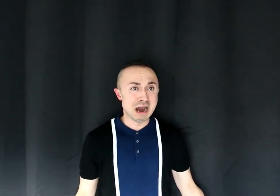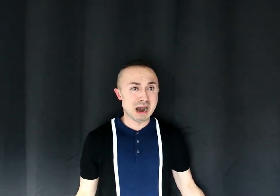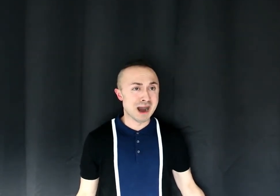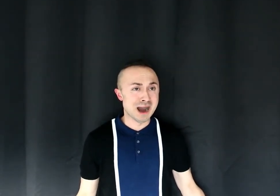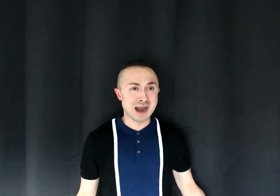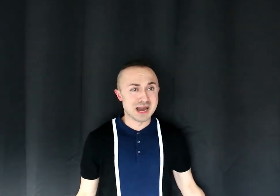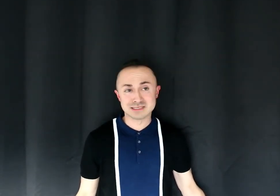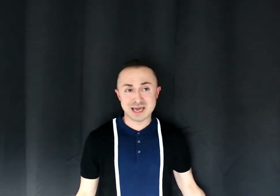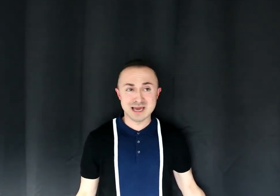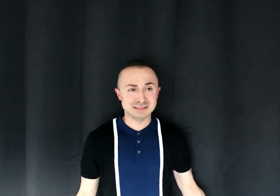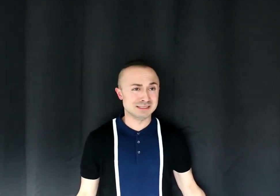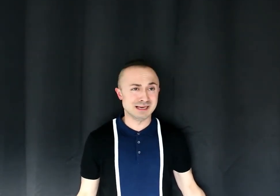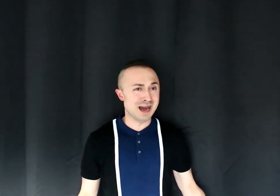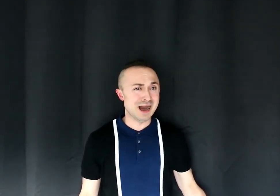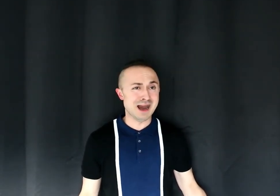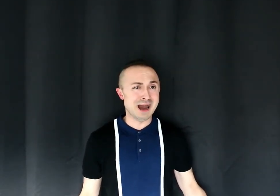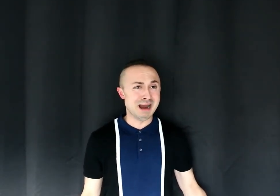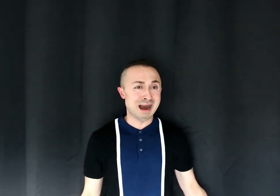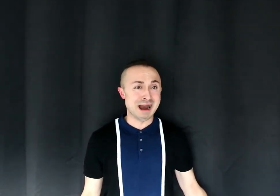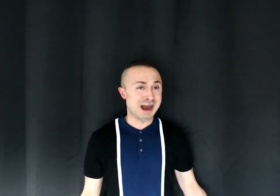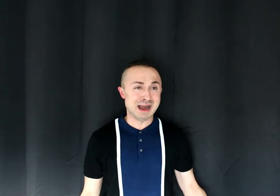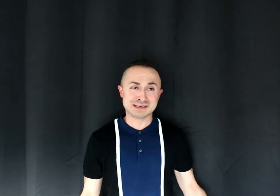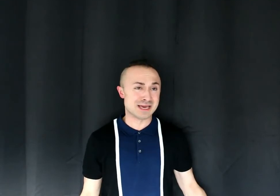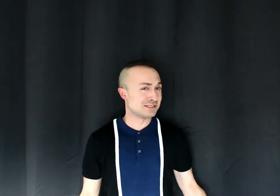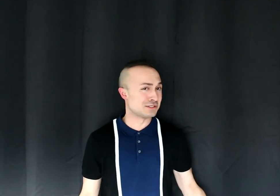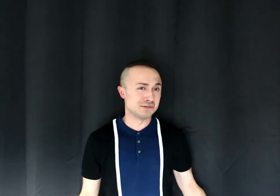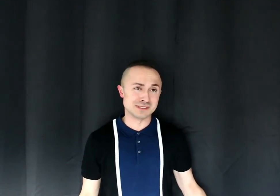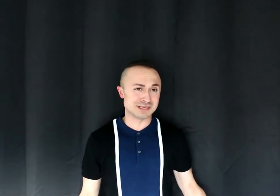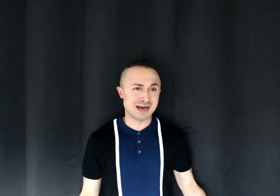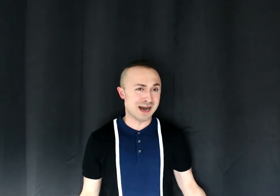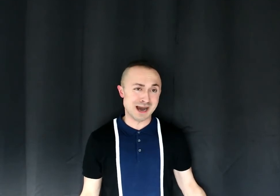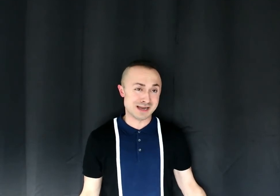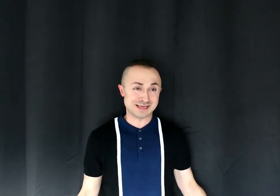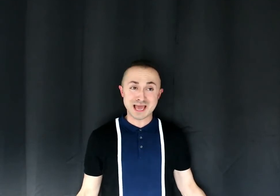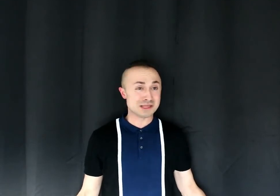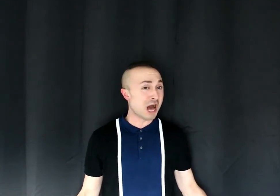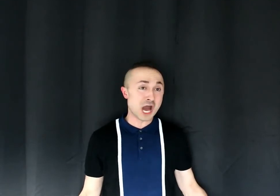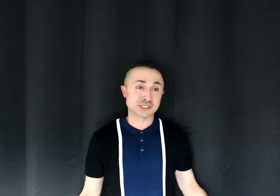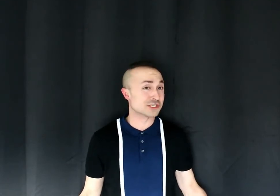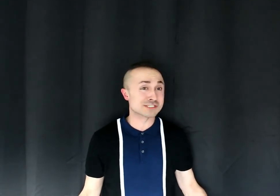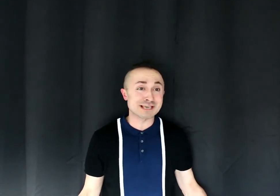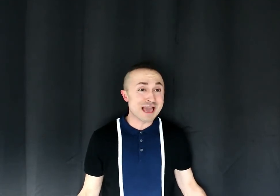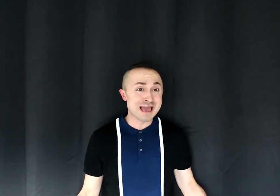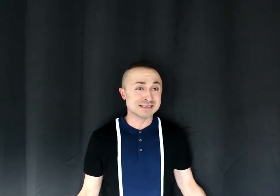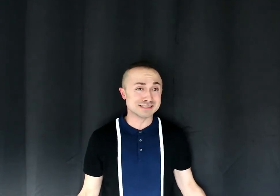I can't, I can't do this. I can't, I just can't.